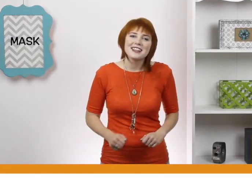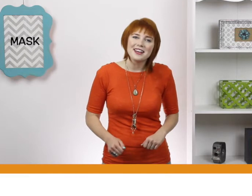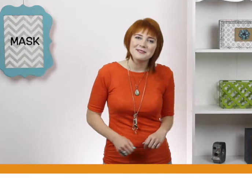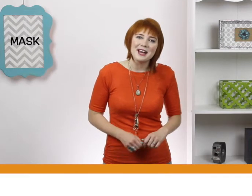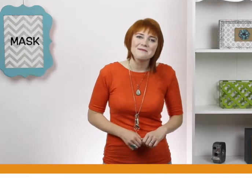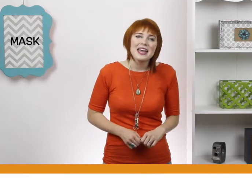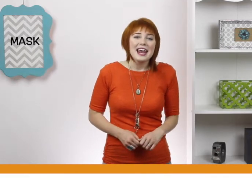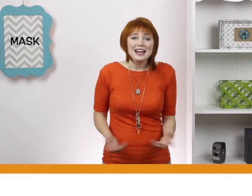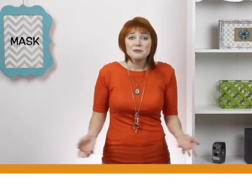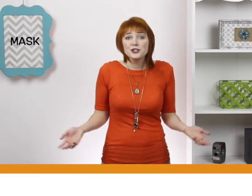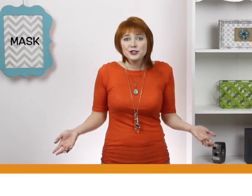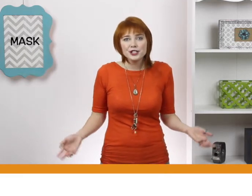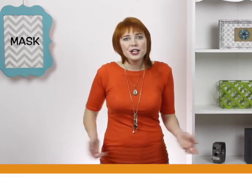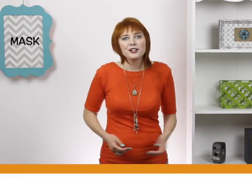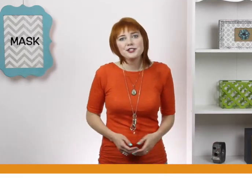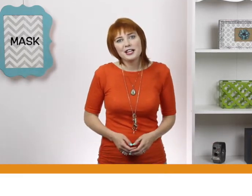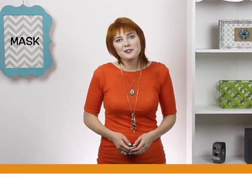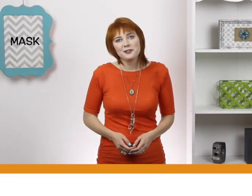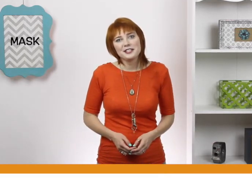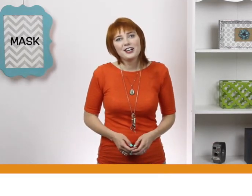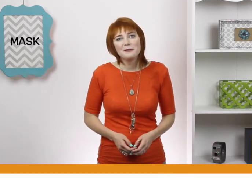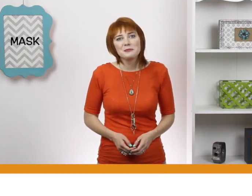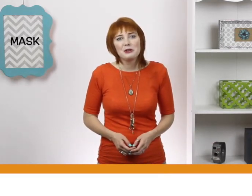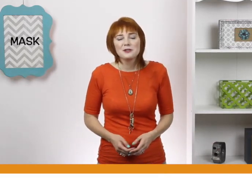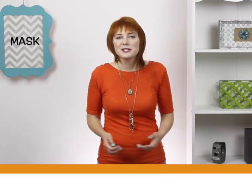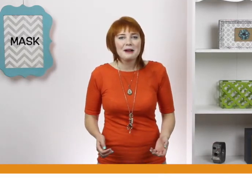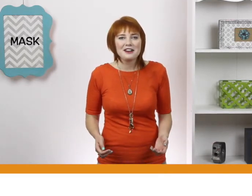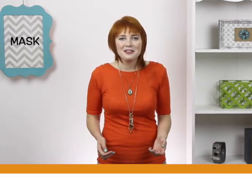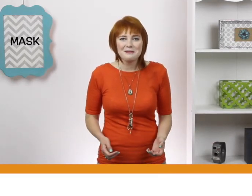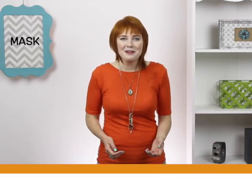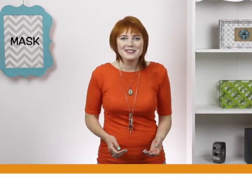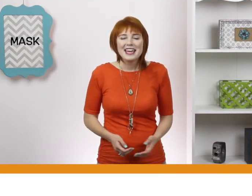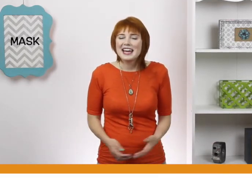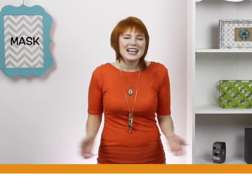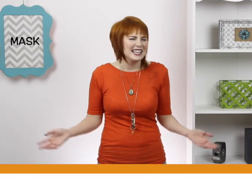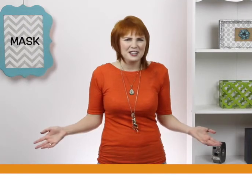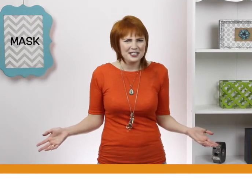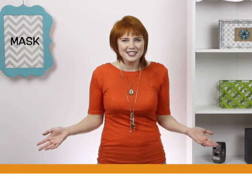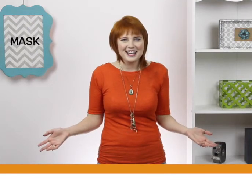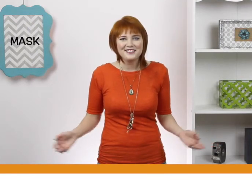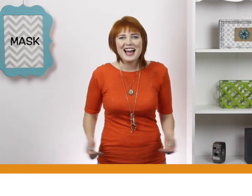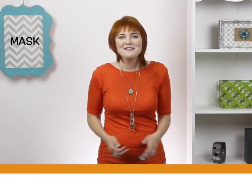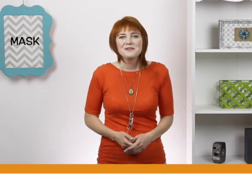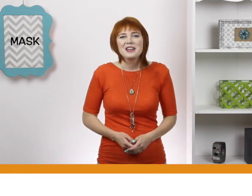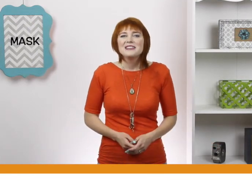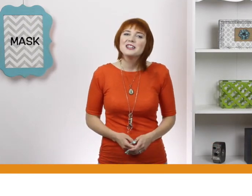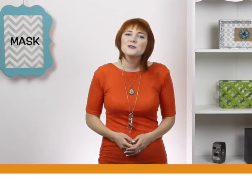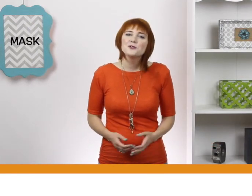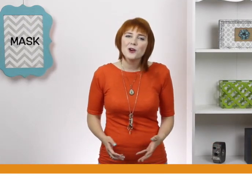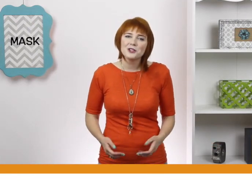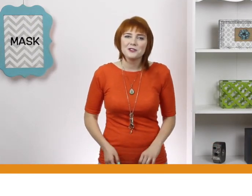or giving us a thumbs up. And be sure to share your signing stories in the comments below to inspire other moms and ask any questions that you have.